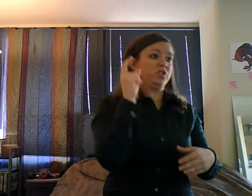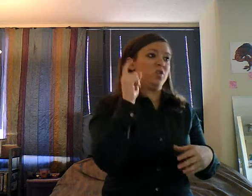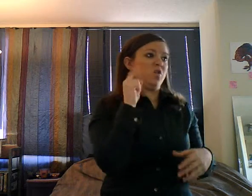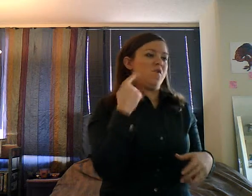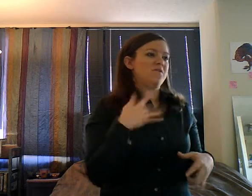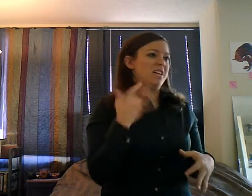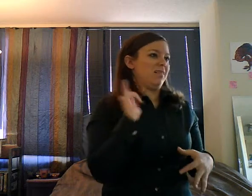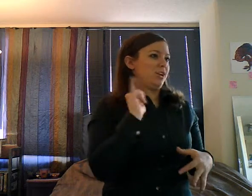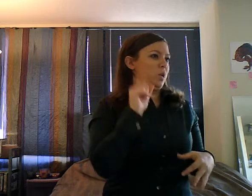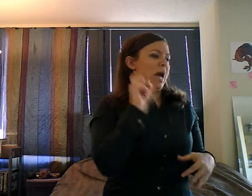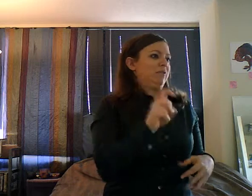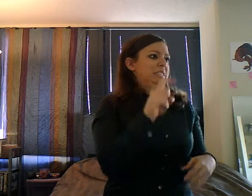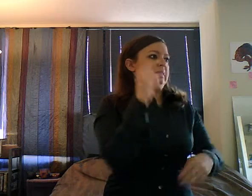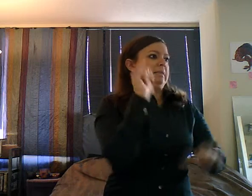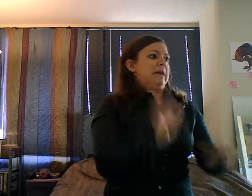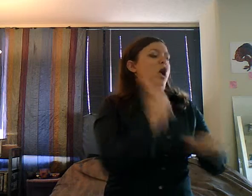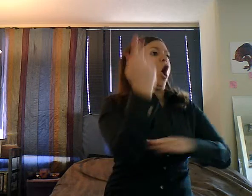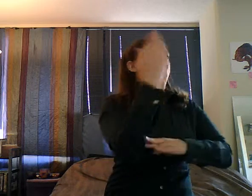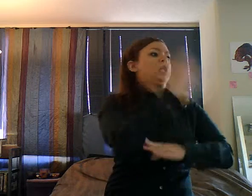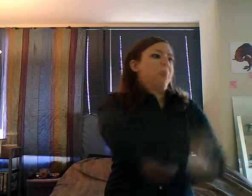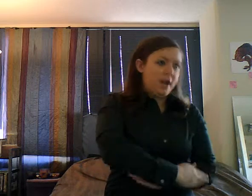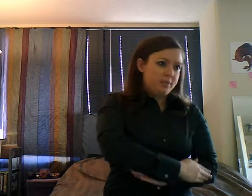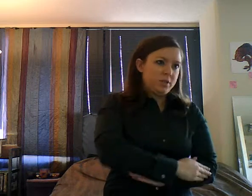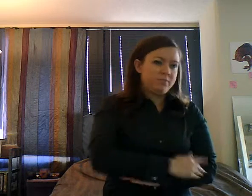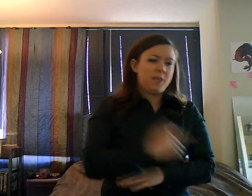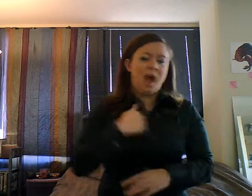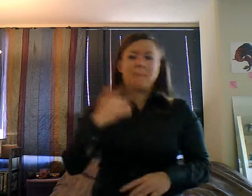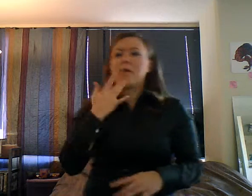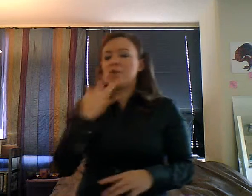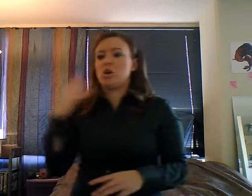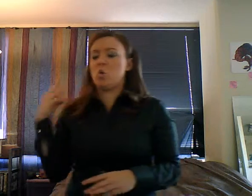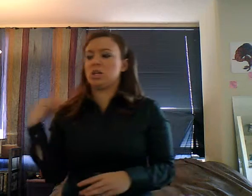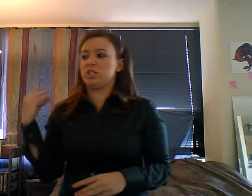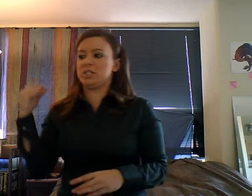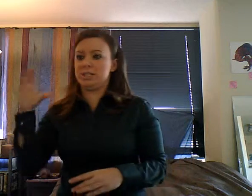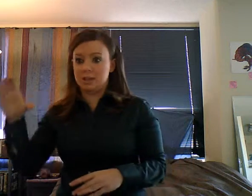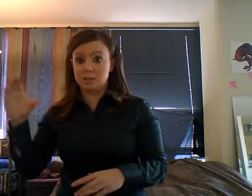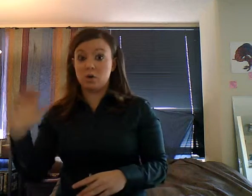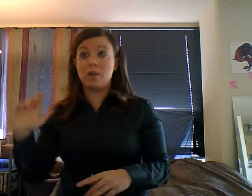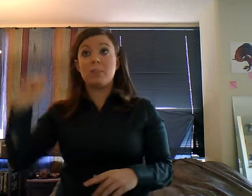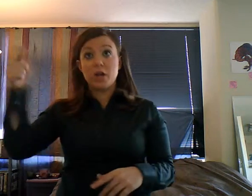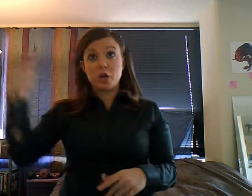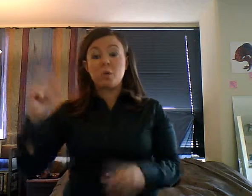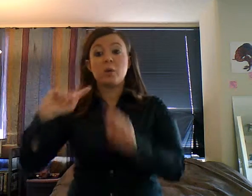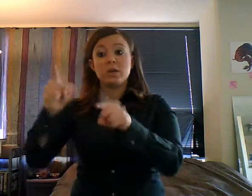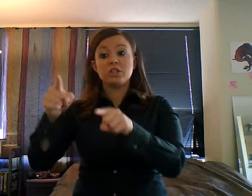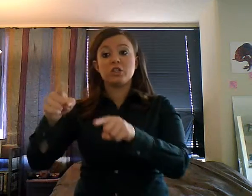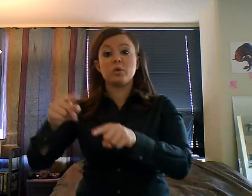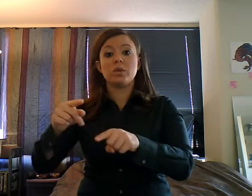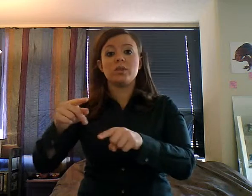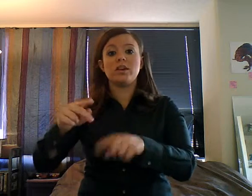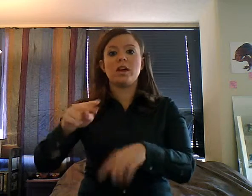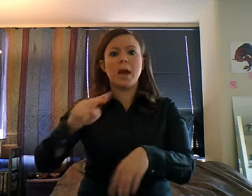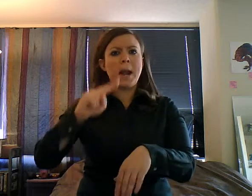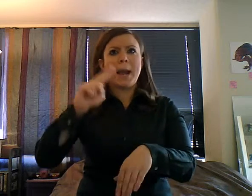and we saw the Constitution and the Declaration of Independence and the Bill of Rights.